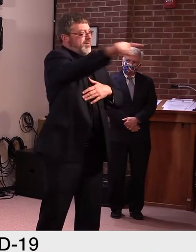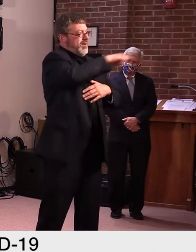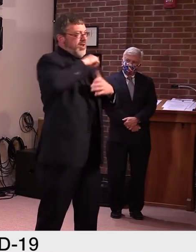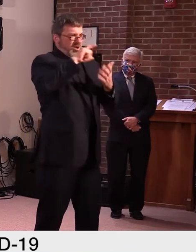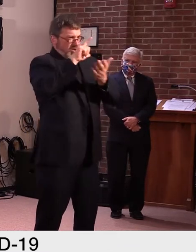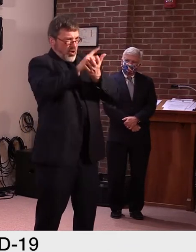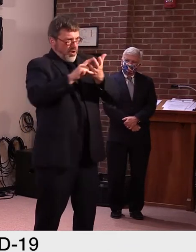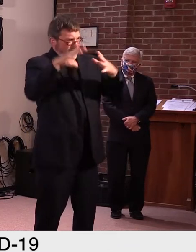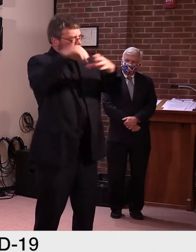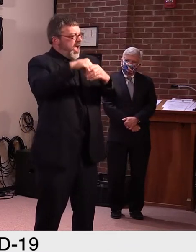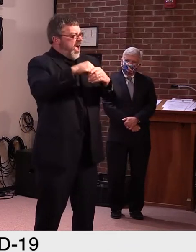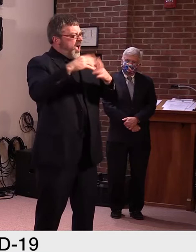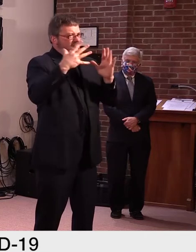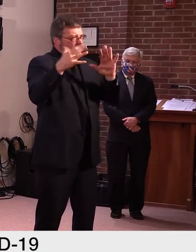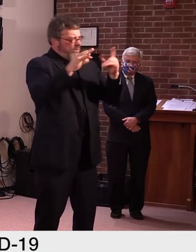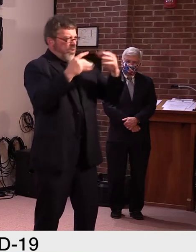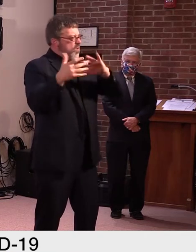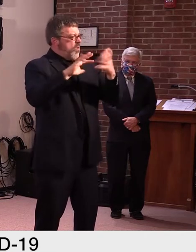takes a little time.